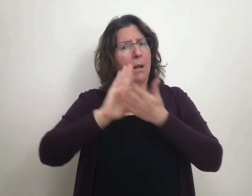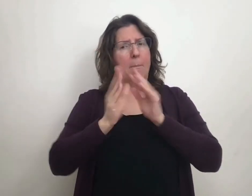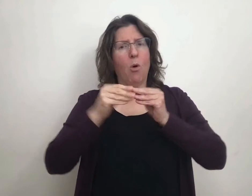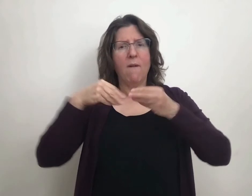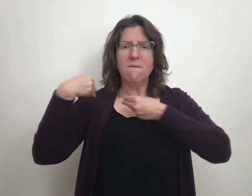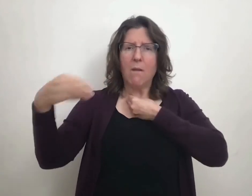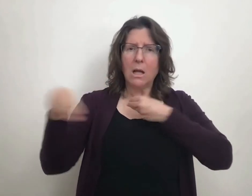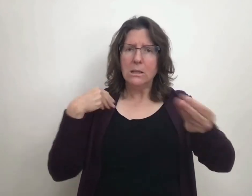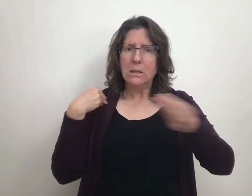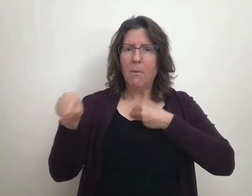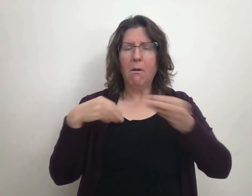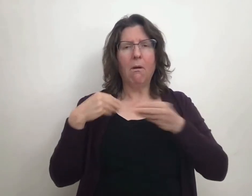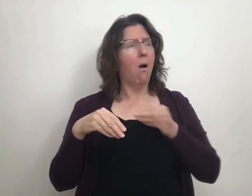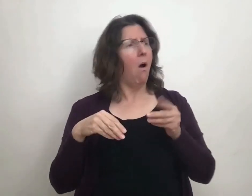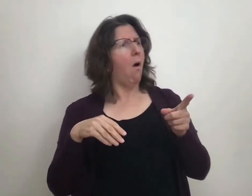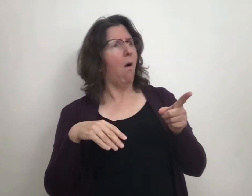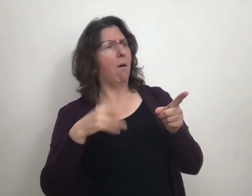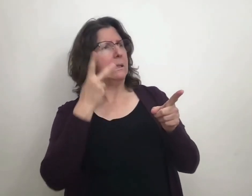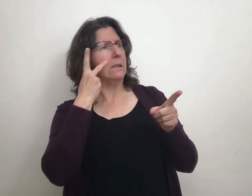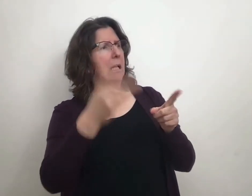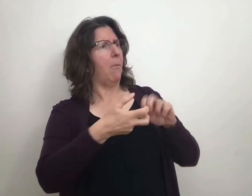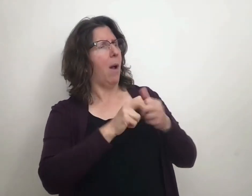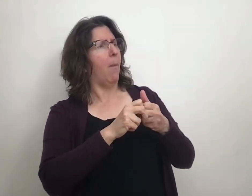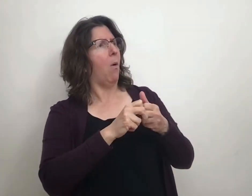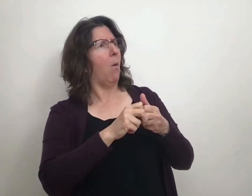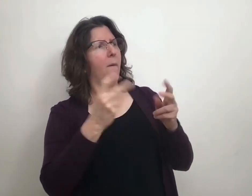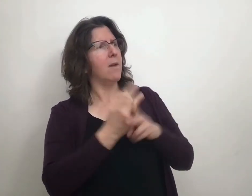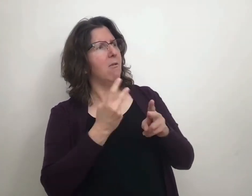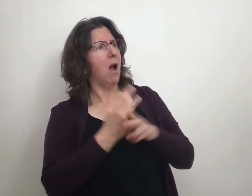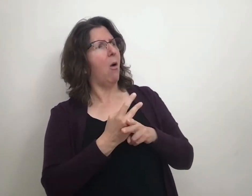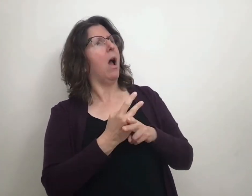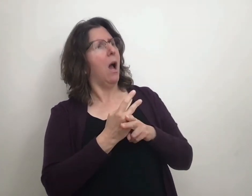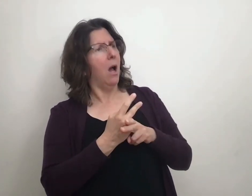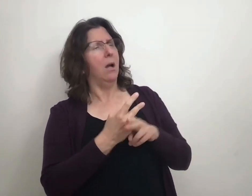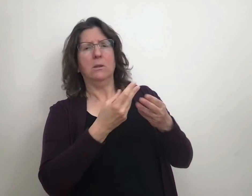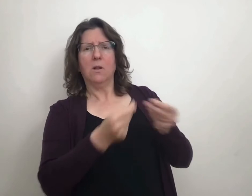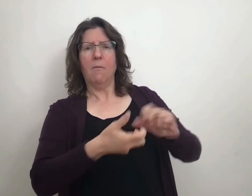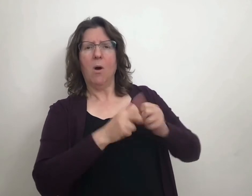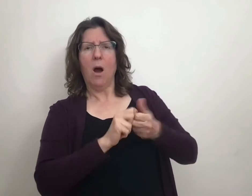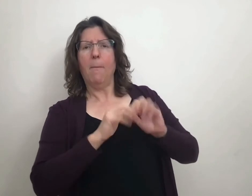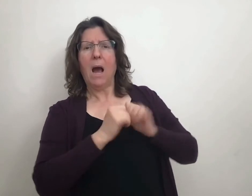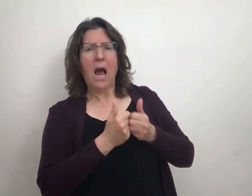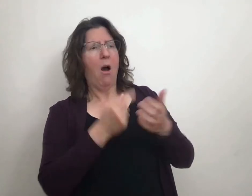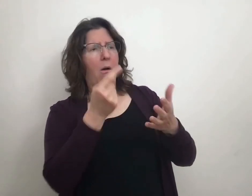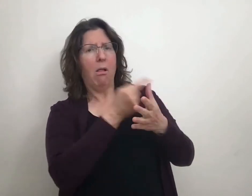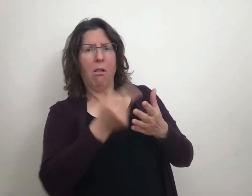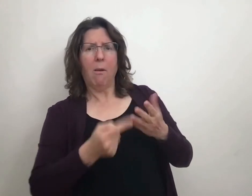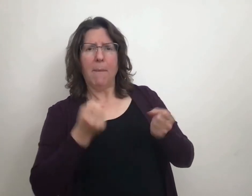But through the art activities, their thinking became more flexible. They were able to identify multiple options for solving